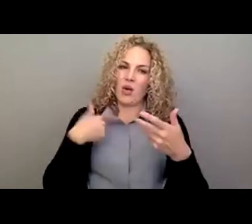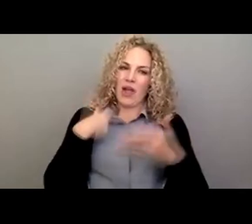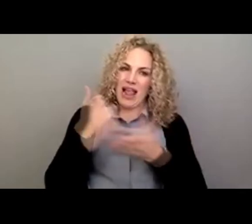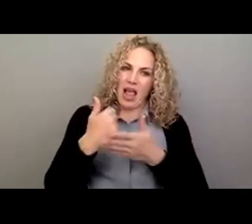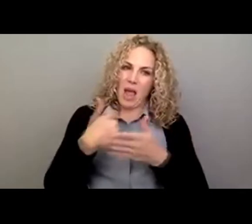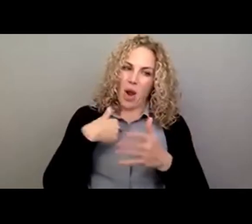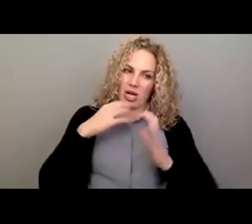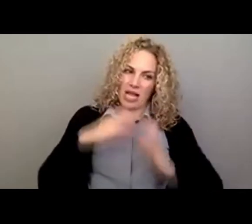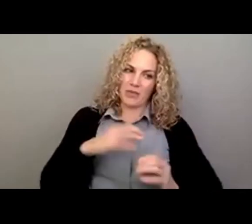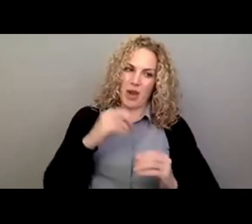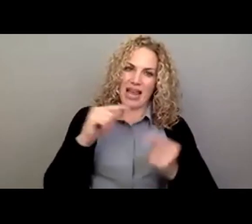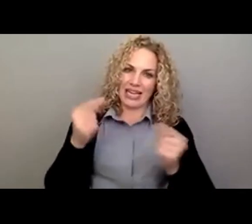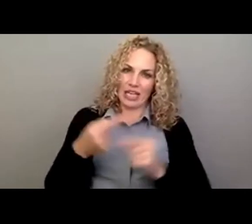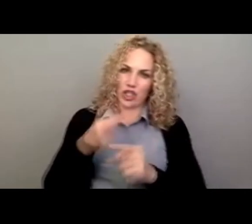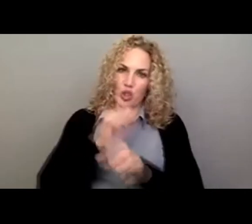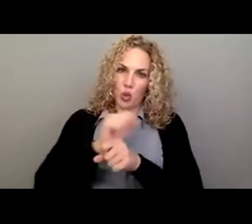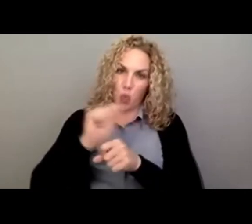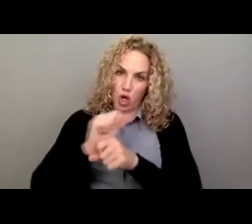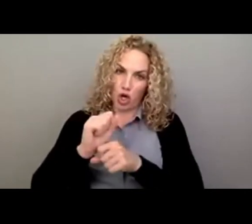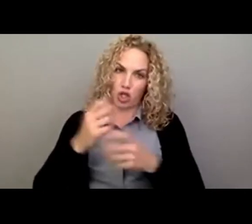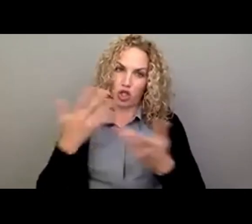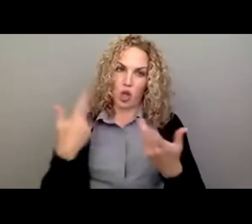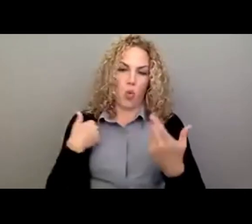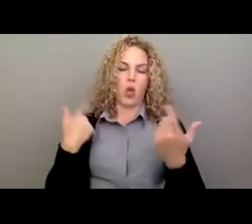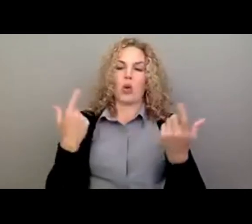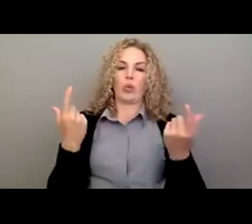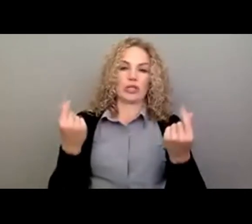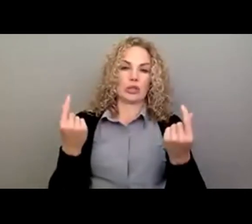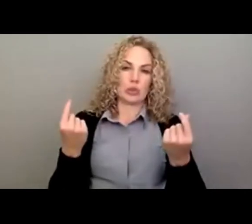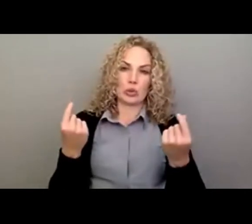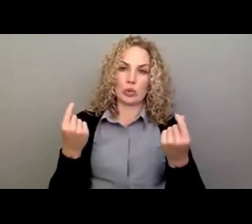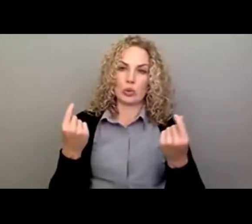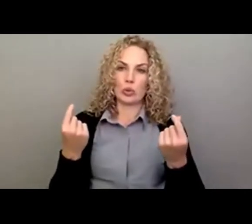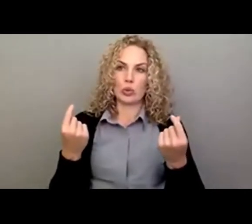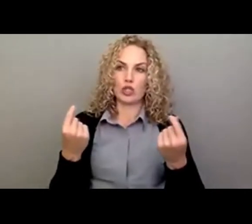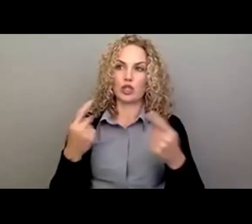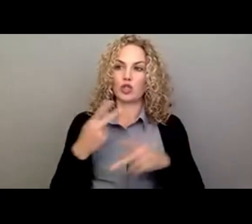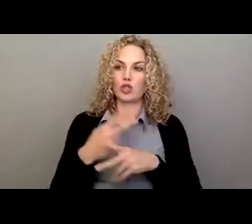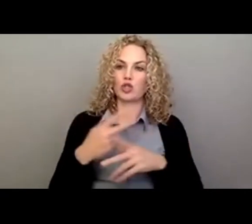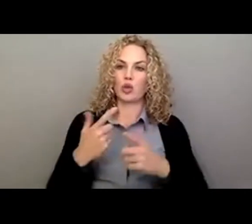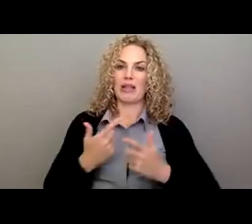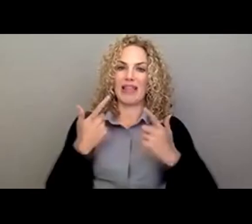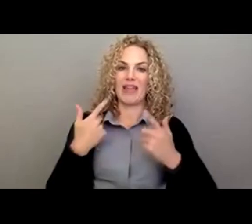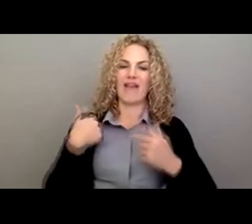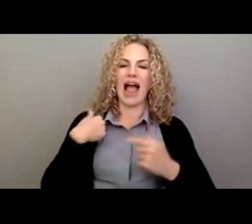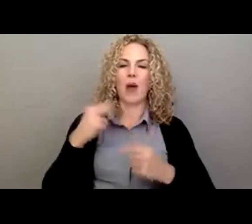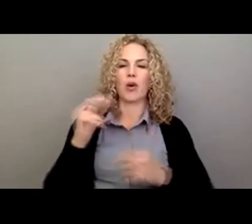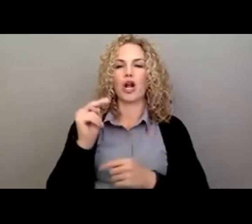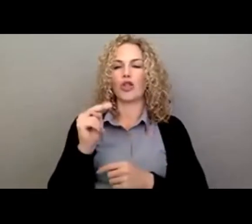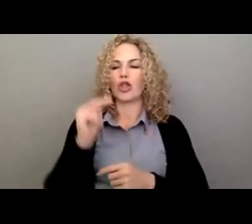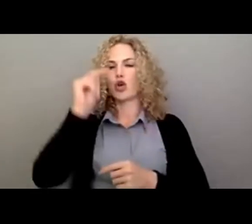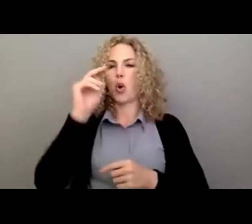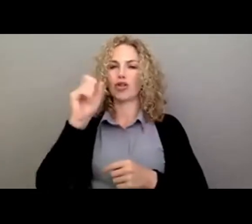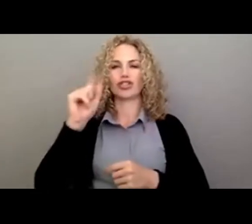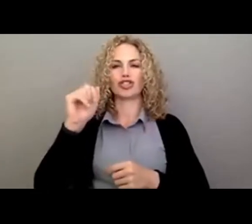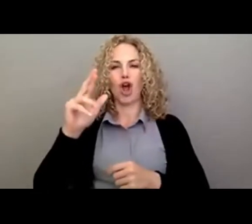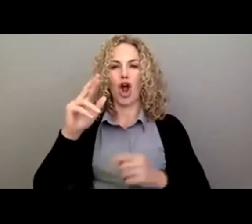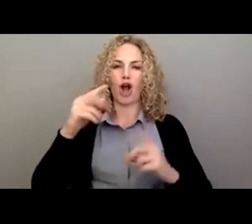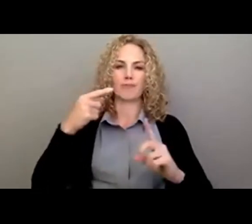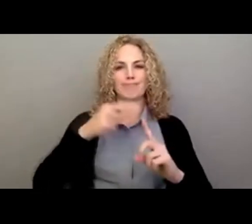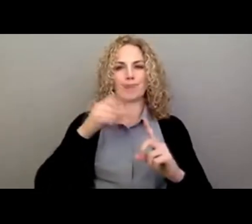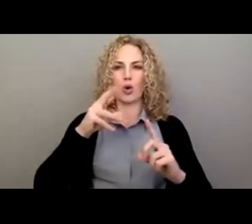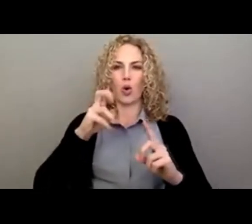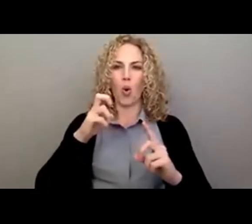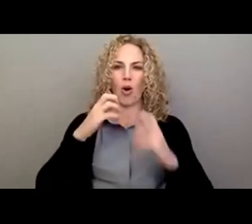workers. So what did we do to live our North Star and core values for our customers and injured workers?